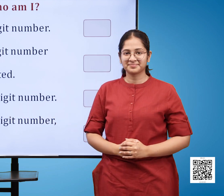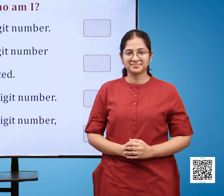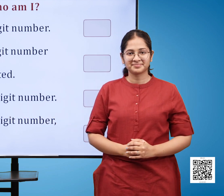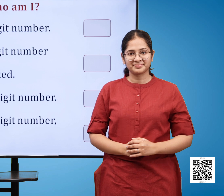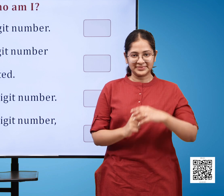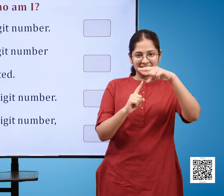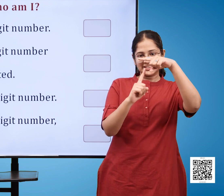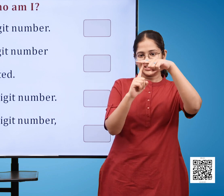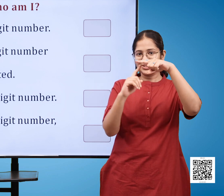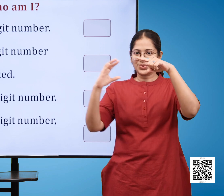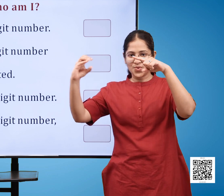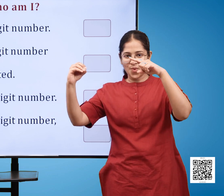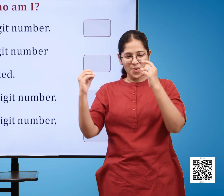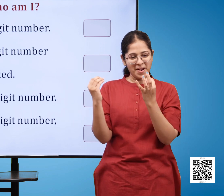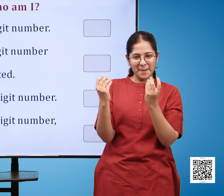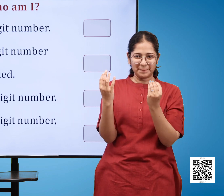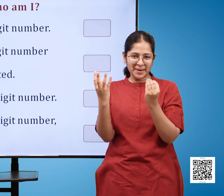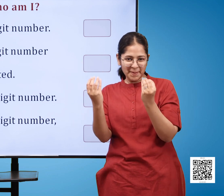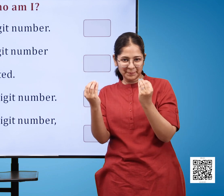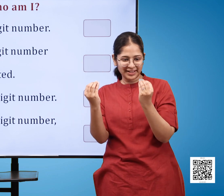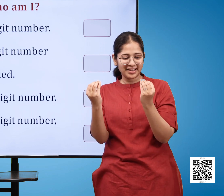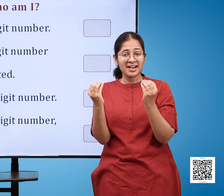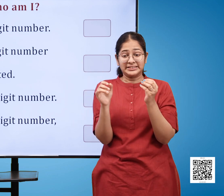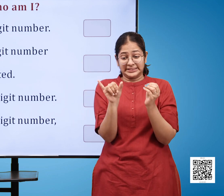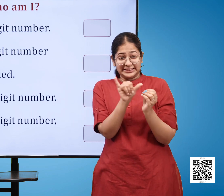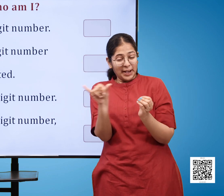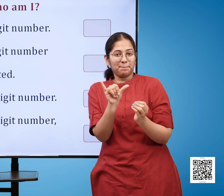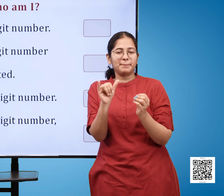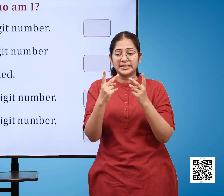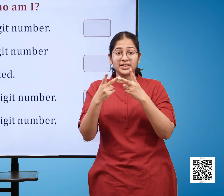I am the smallest two digit number My digits are repeated